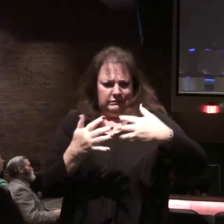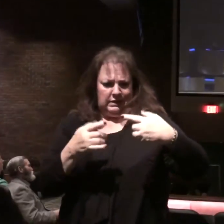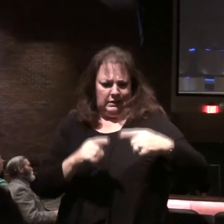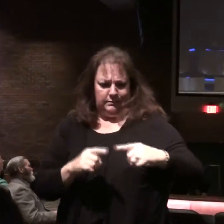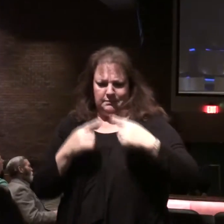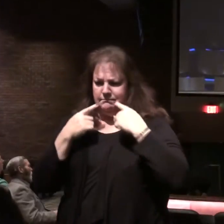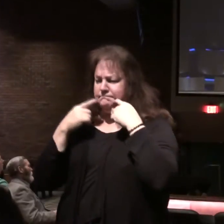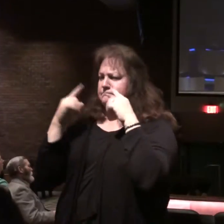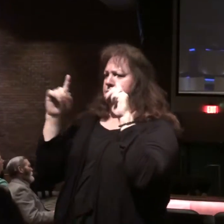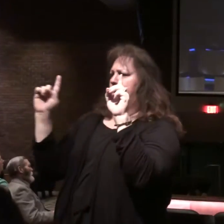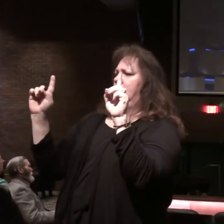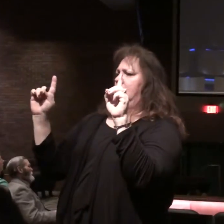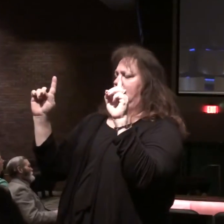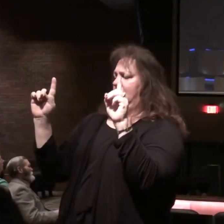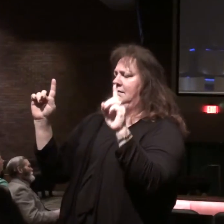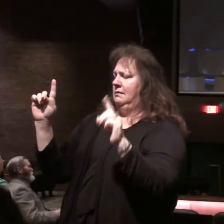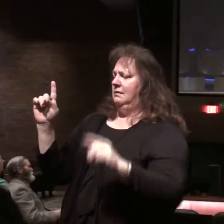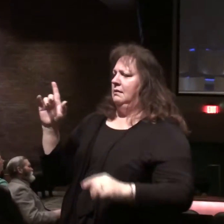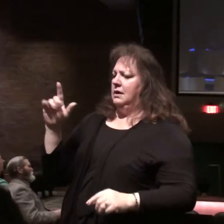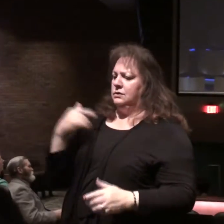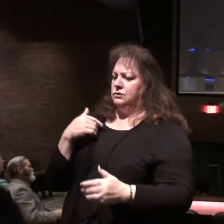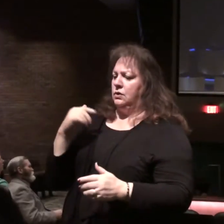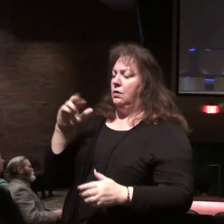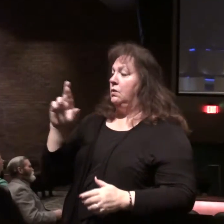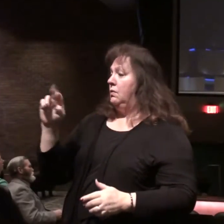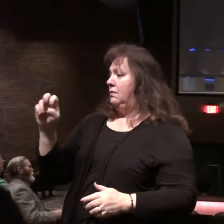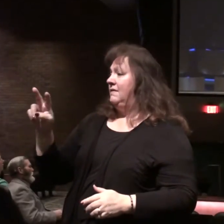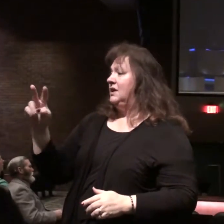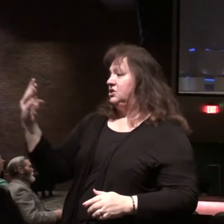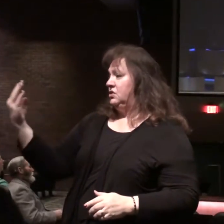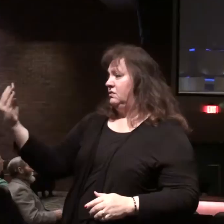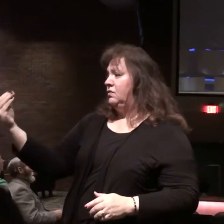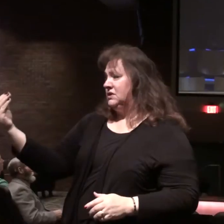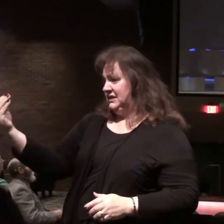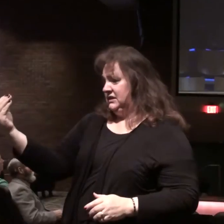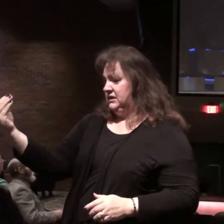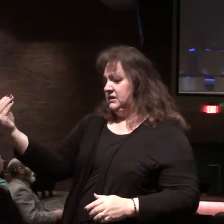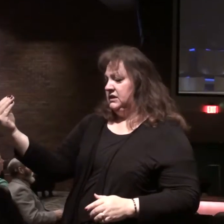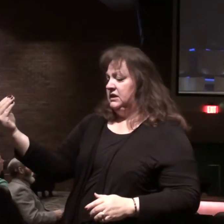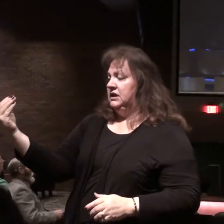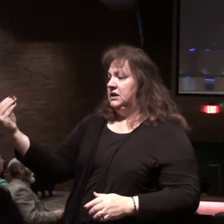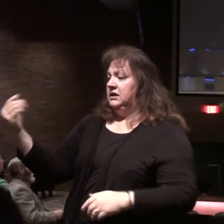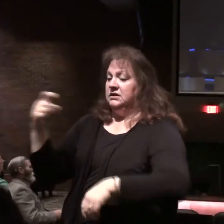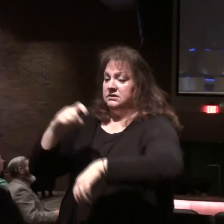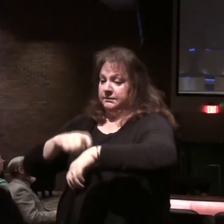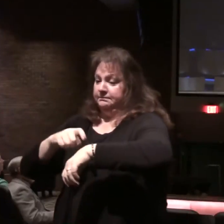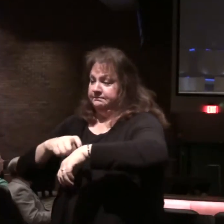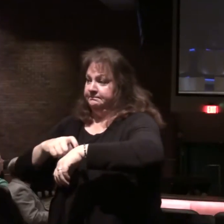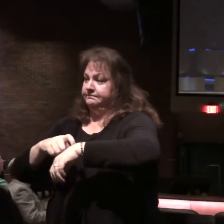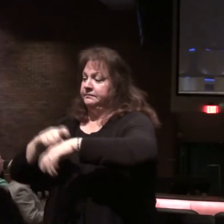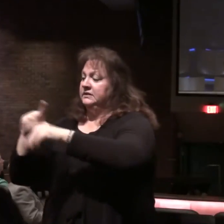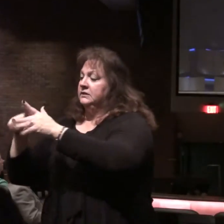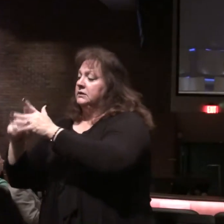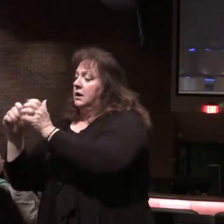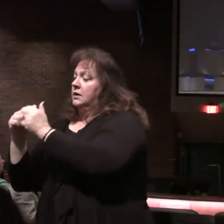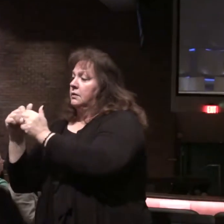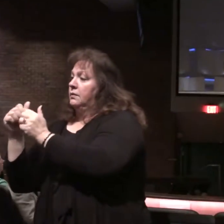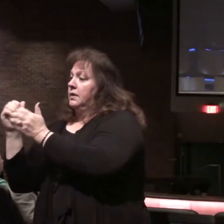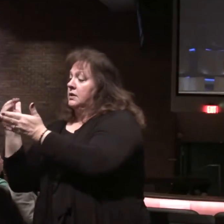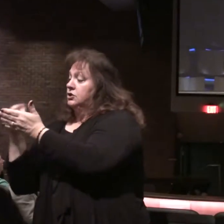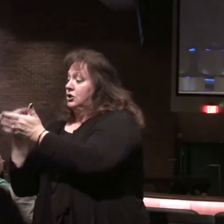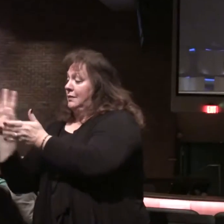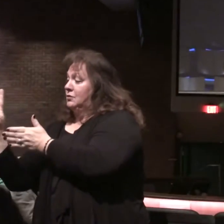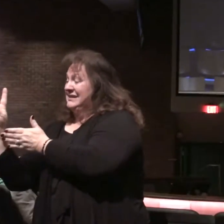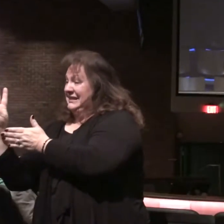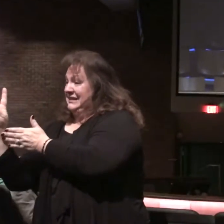And we are looking at that as we come to chapter 14. There has been an order. Beginning with chapter 6,